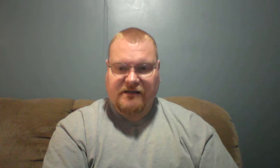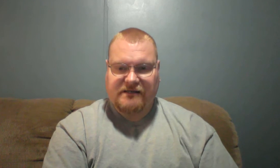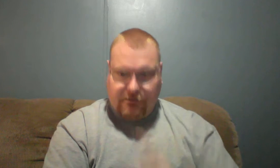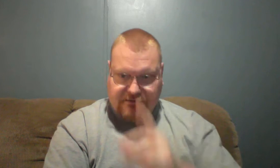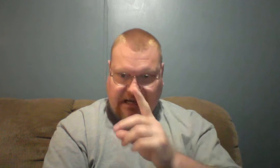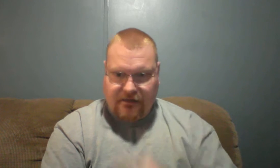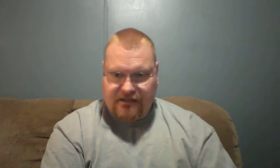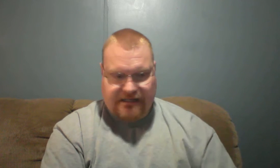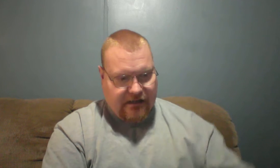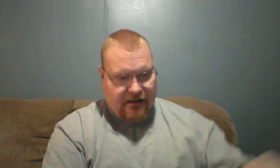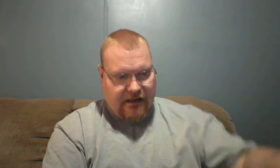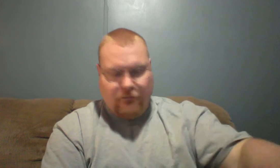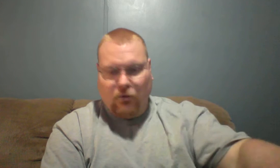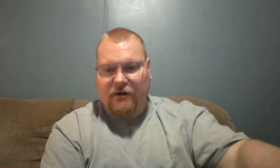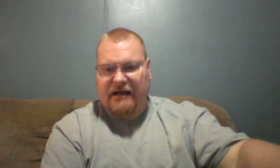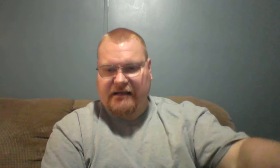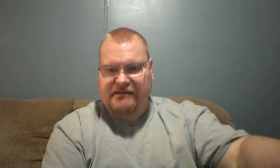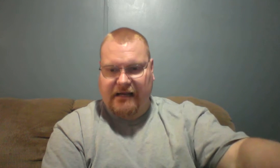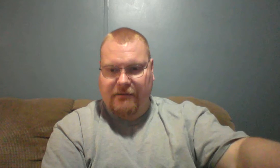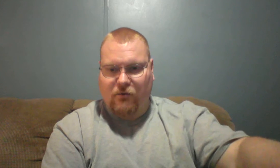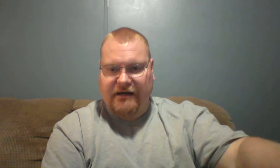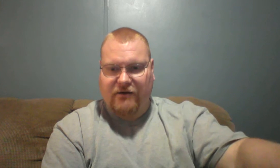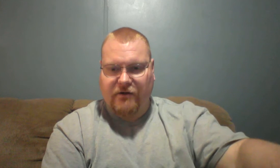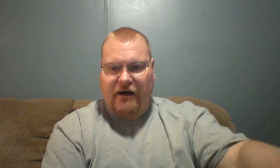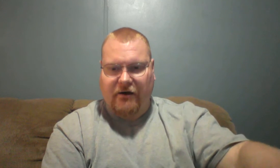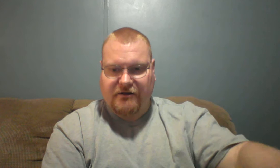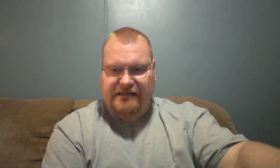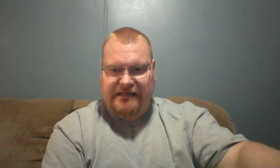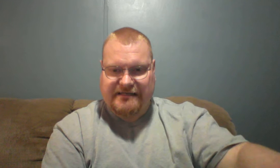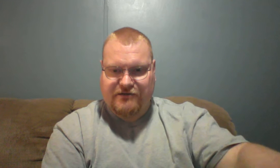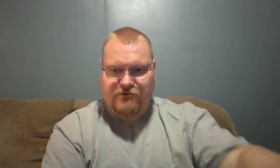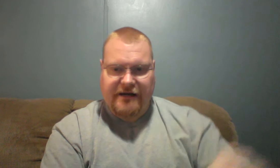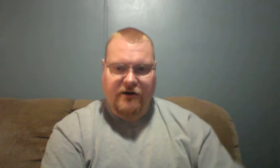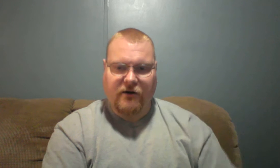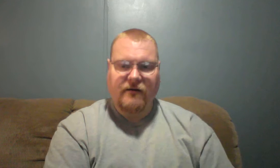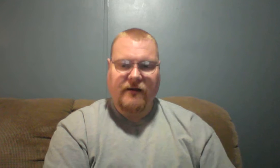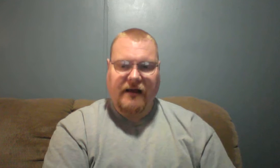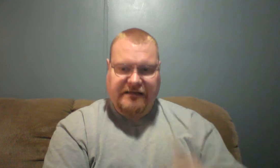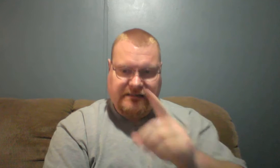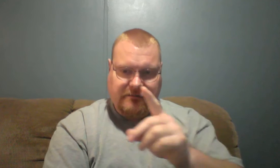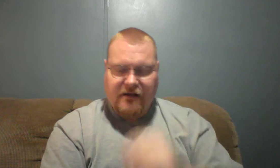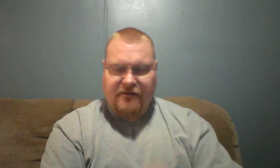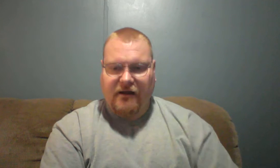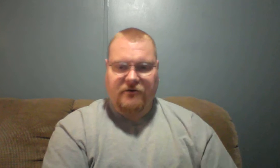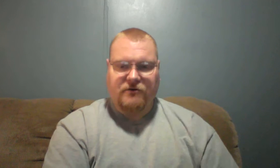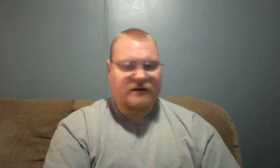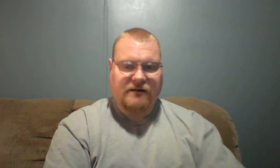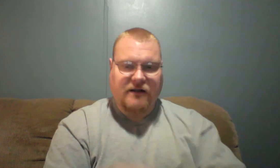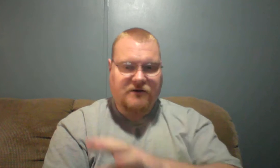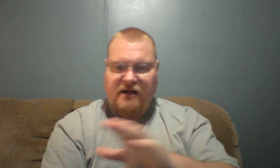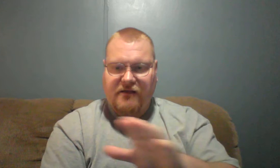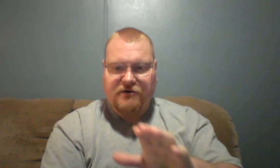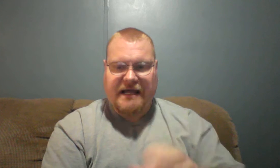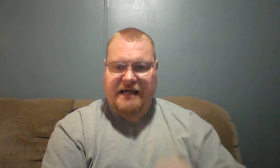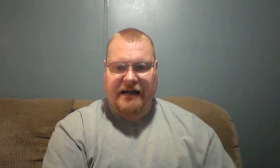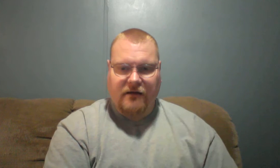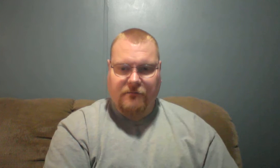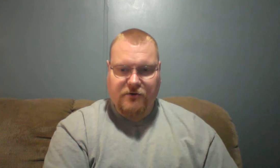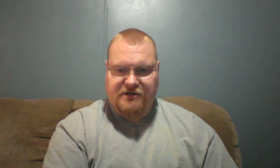I said, I was happy to see it and pointed out, pointed toward the altar and said, it's this right here. I said, the altar. said, they're taking it out in most of these